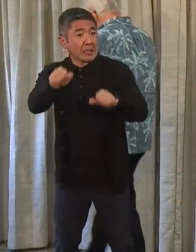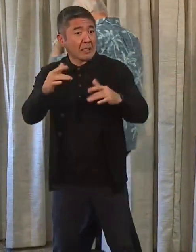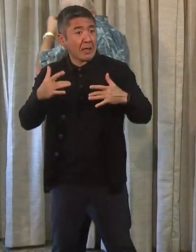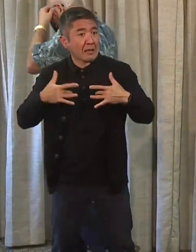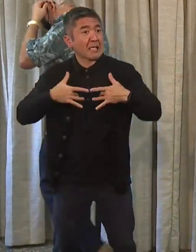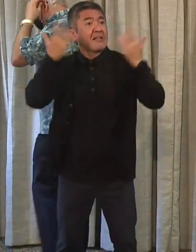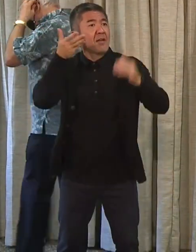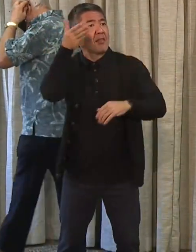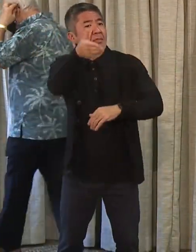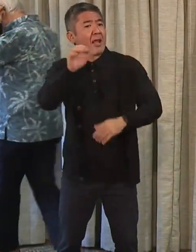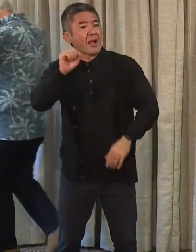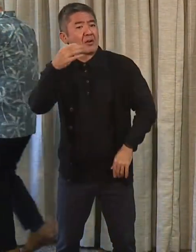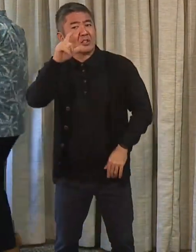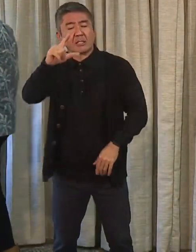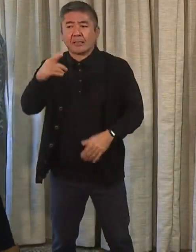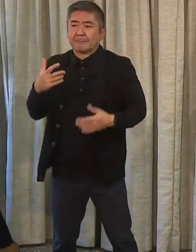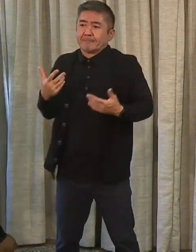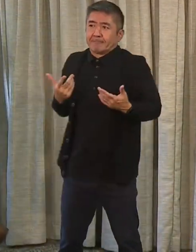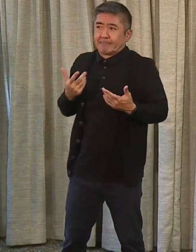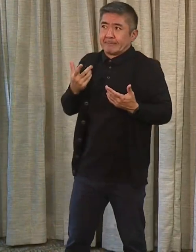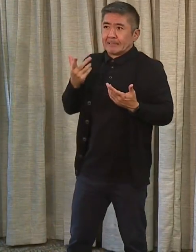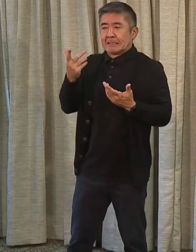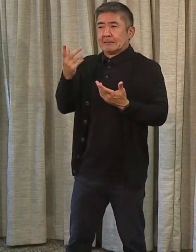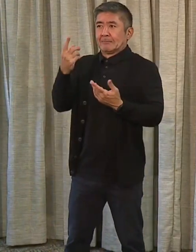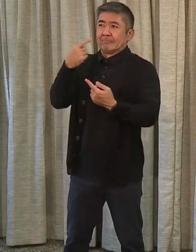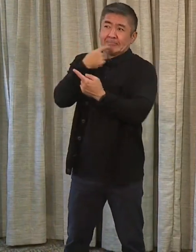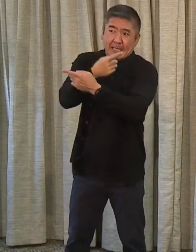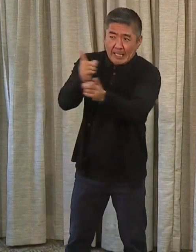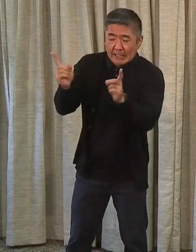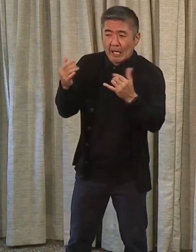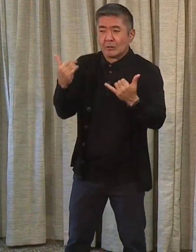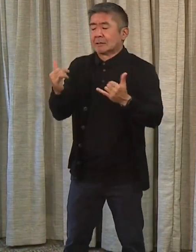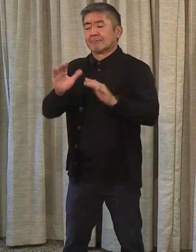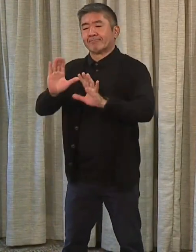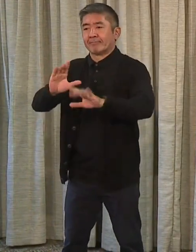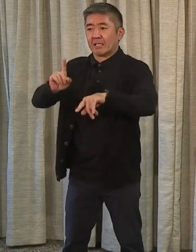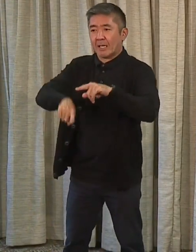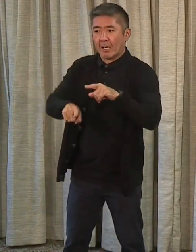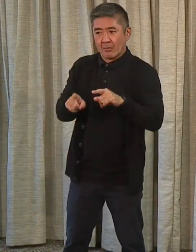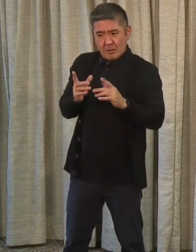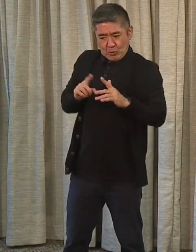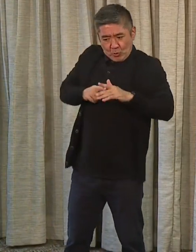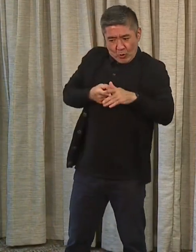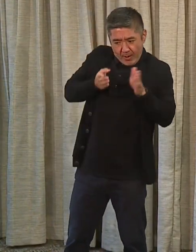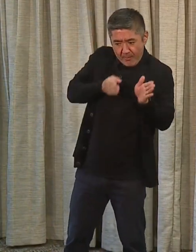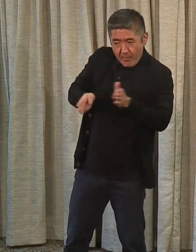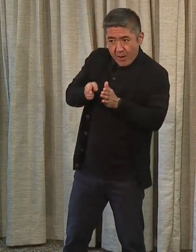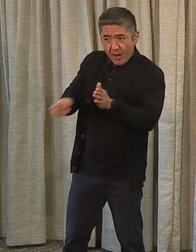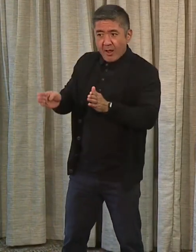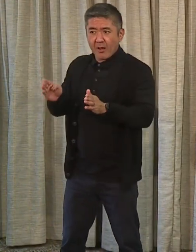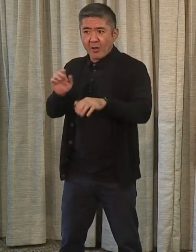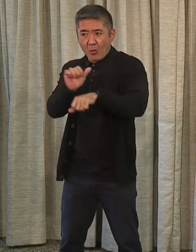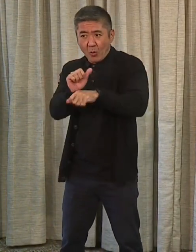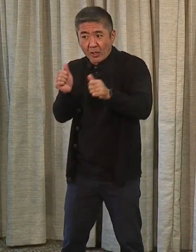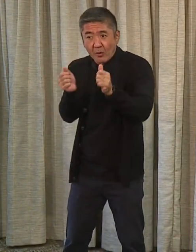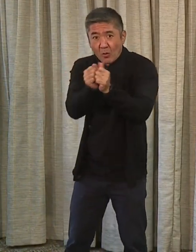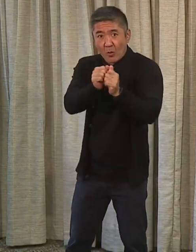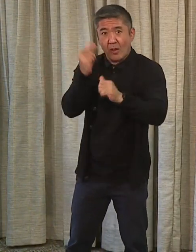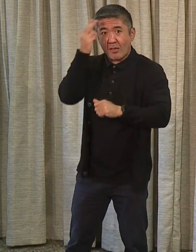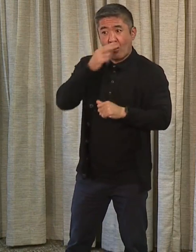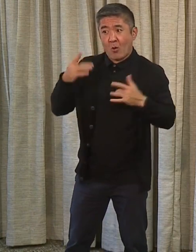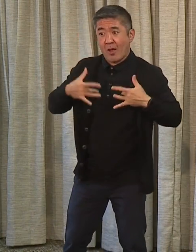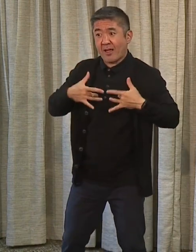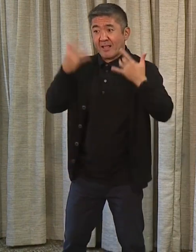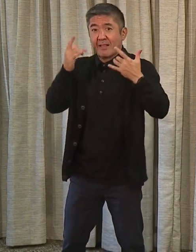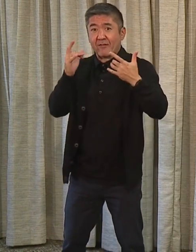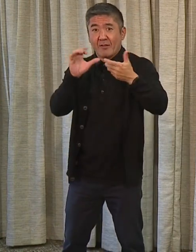You know, at this point, it's too early to tell an exact timeframe, but we are in planning stages. Again, we're working with a Hawaii Events Coalition. We're working with a lot of